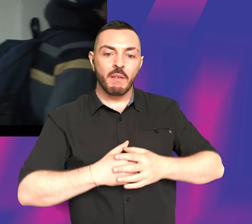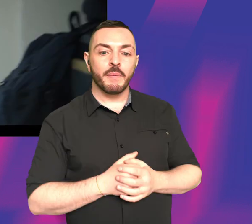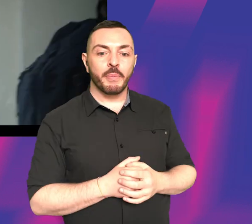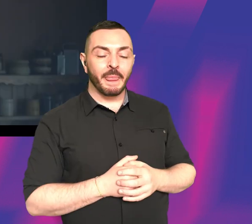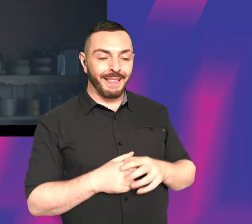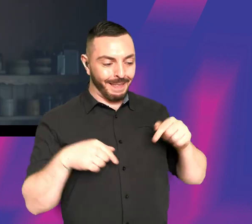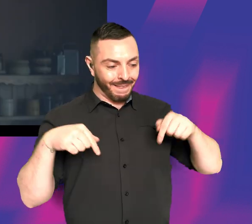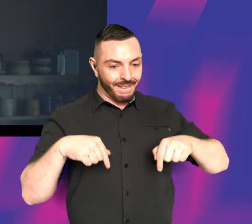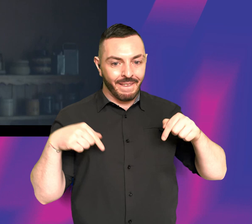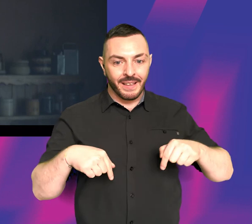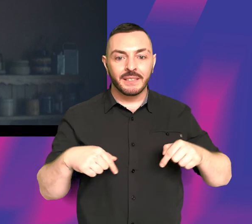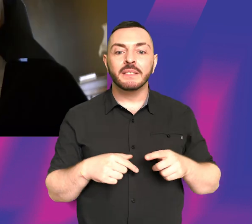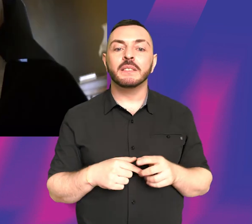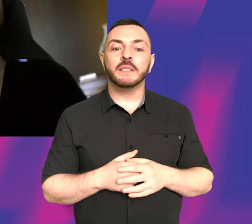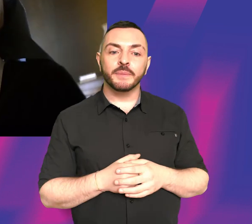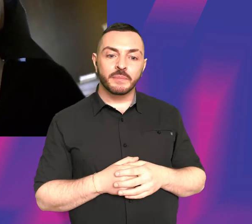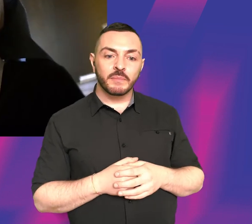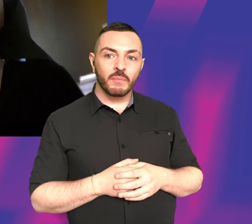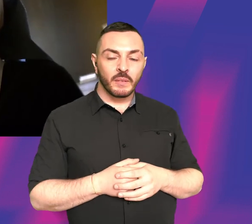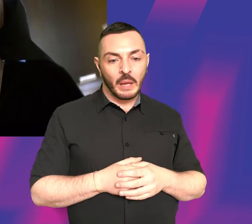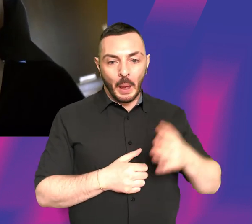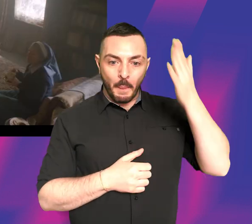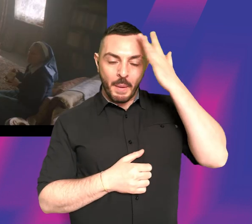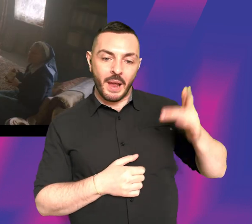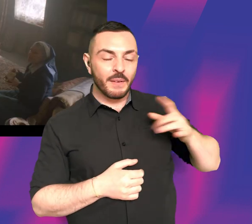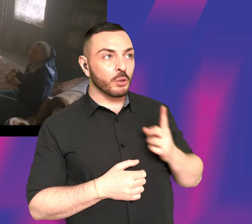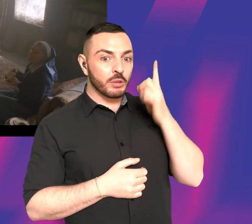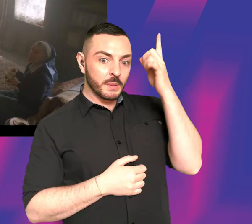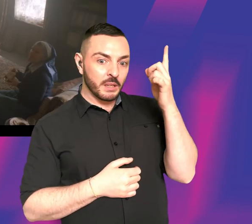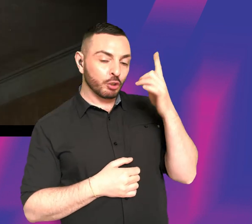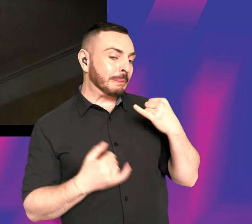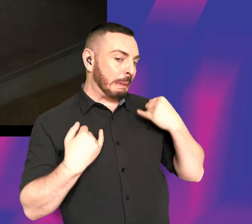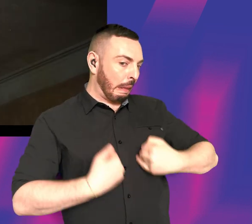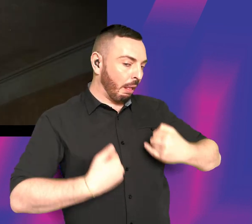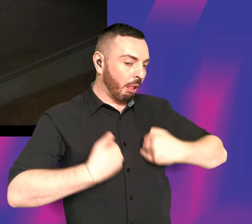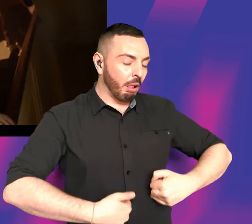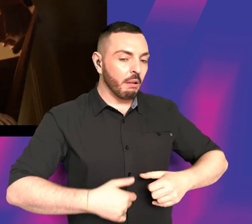This is Magda. Her mother lives on the top floor. She's very ill.